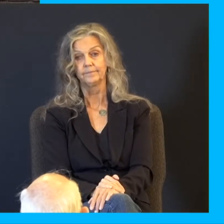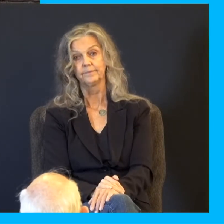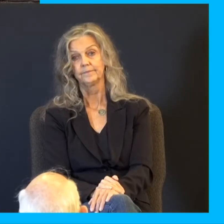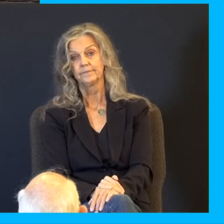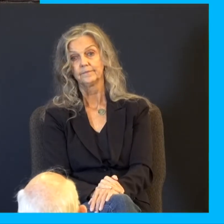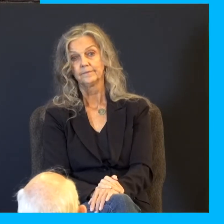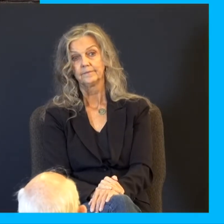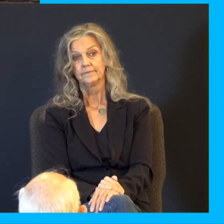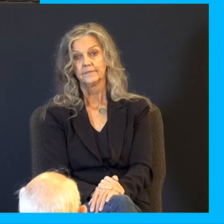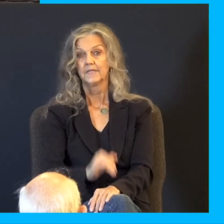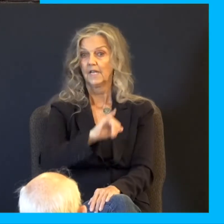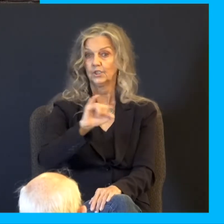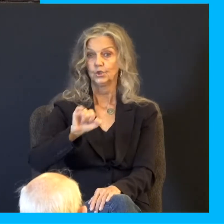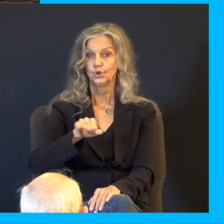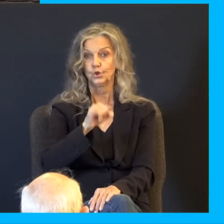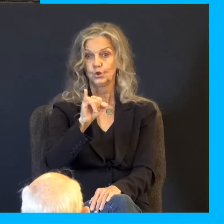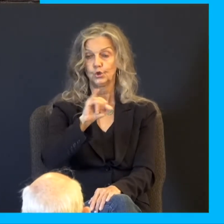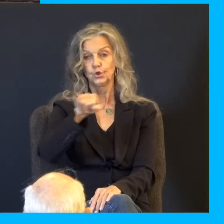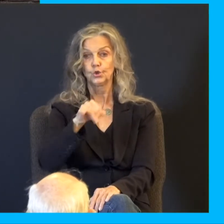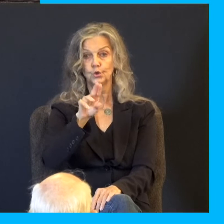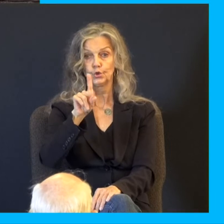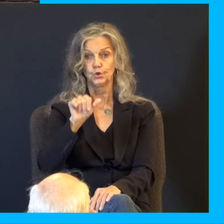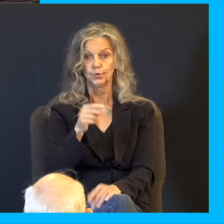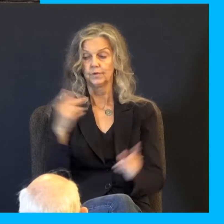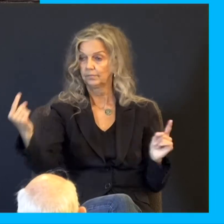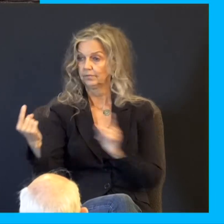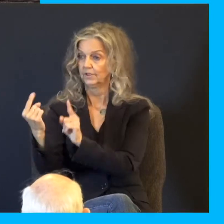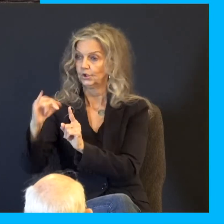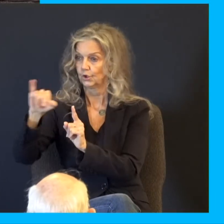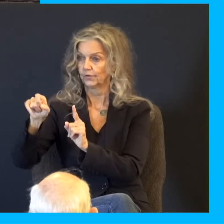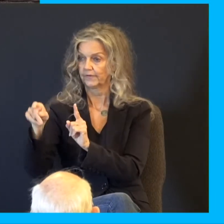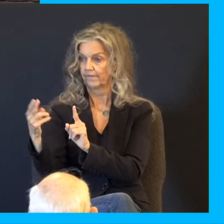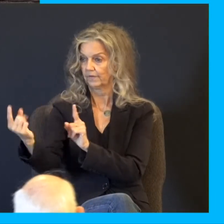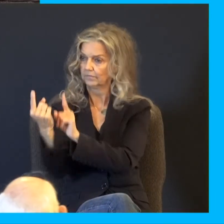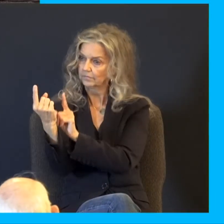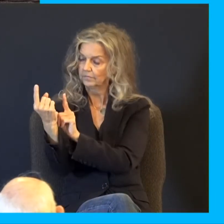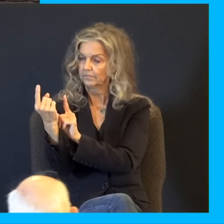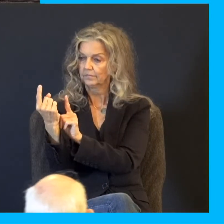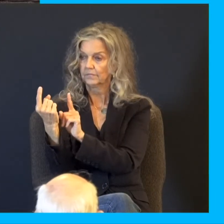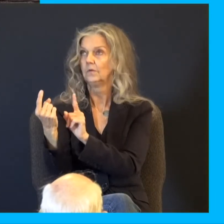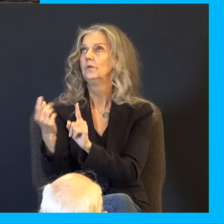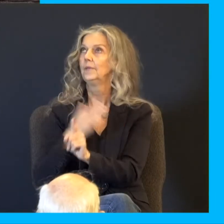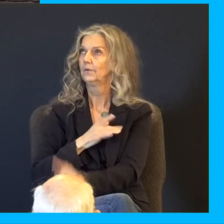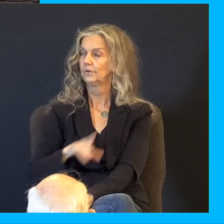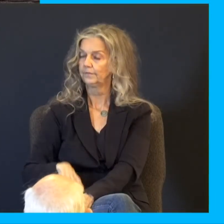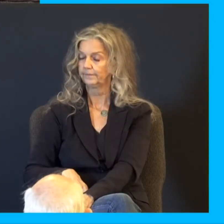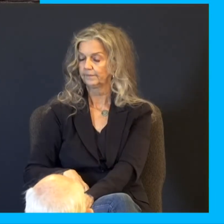And Judah came near unto Joseph. And he said, O my Lord, let thy